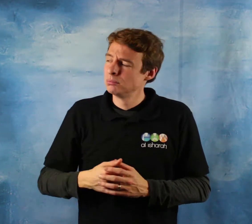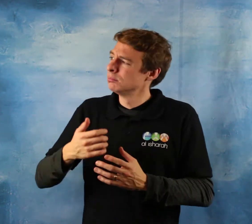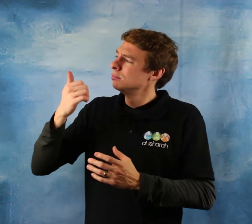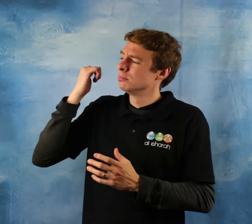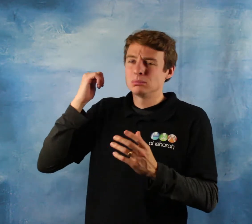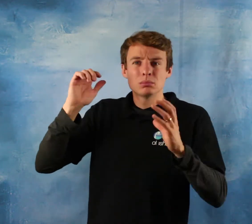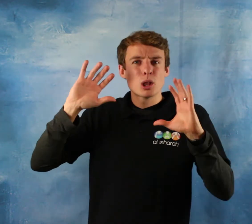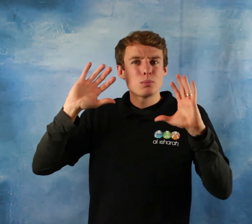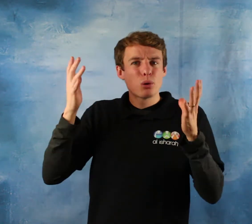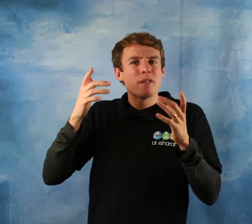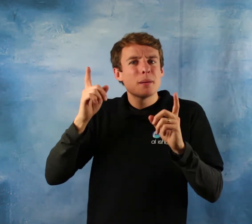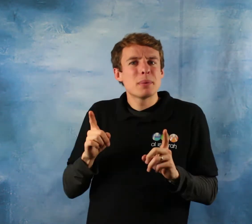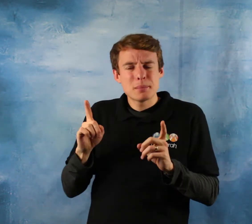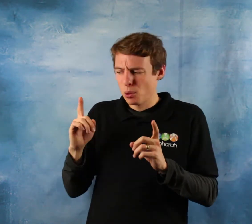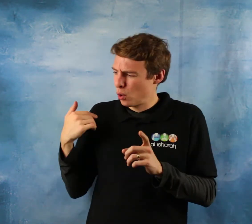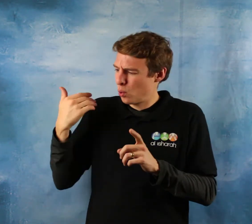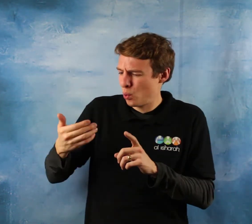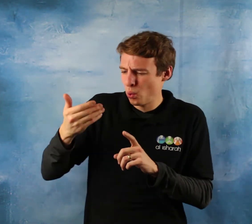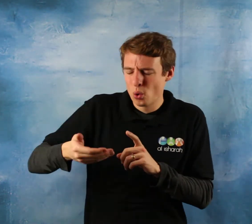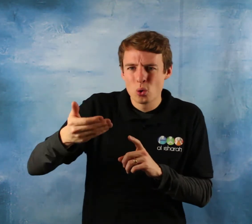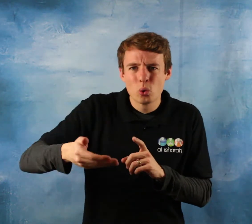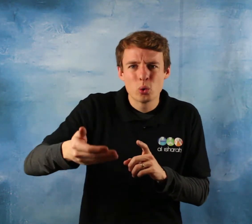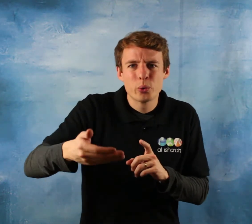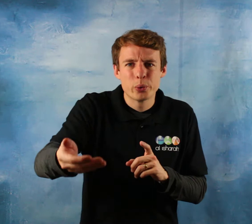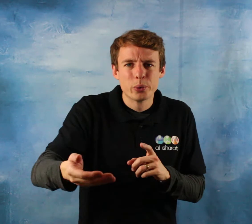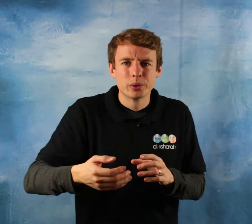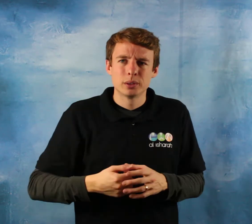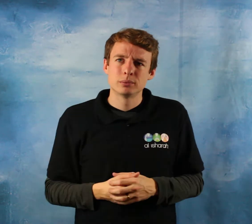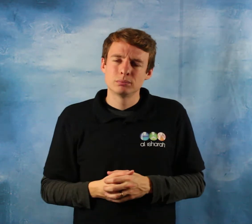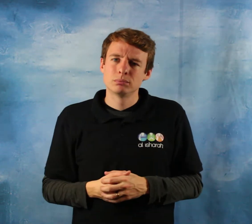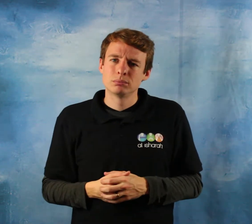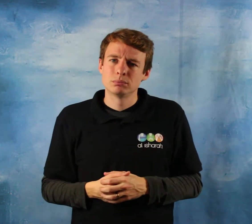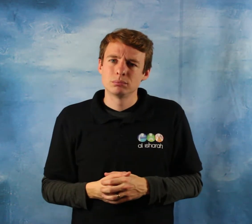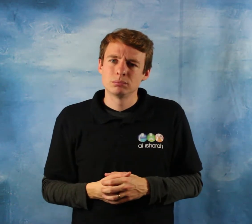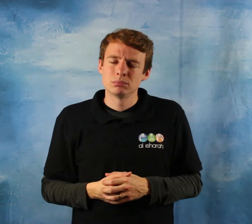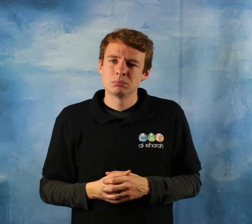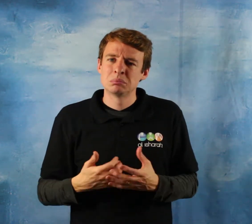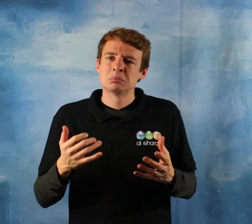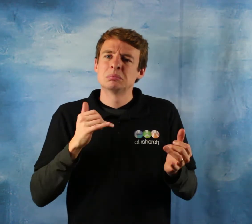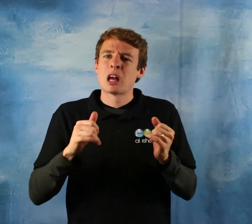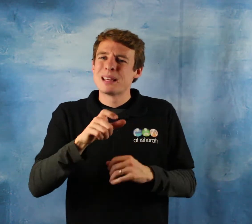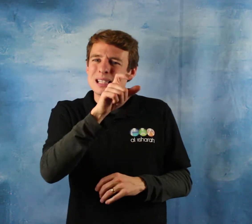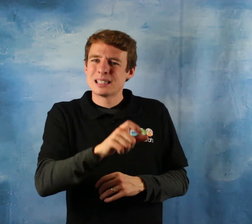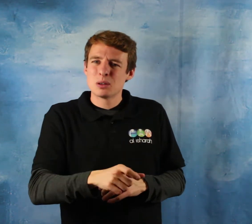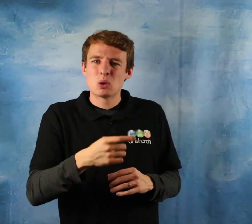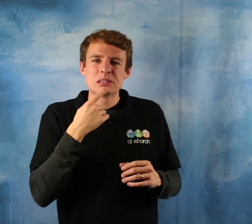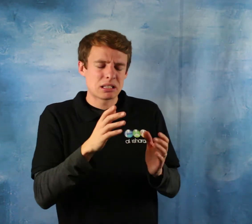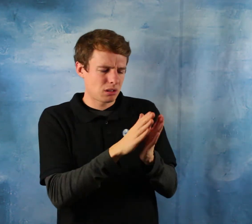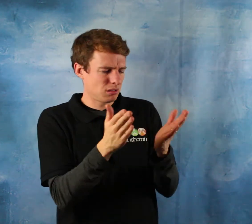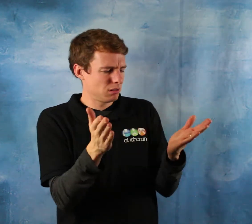look I can beat her and he's never he doesn't understand the Arabic language and he's never read a book of tafsir and